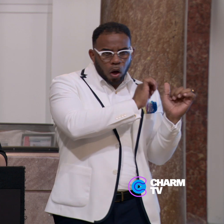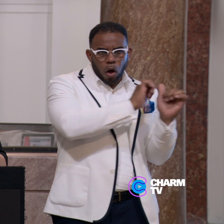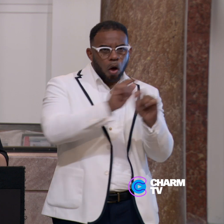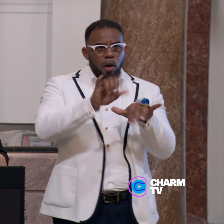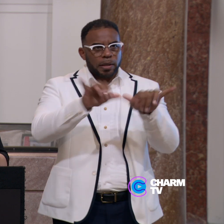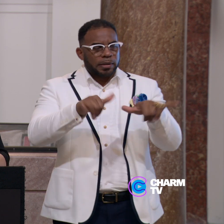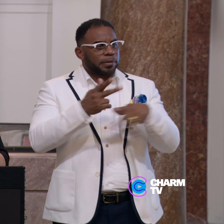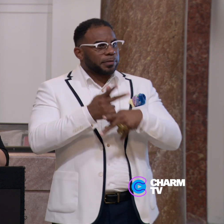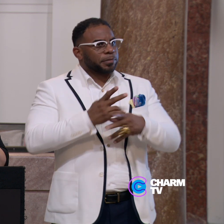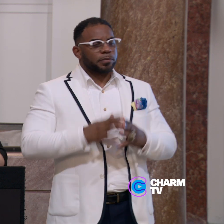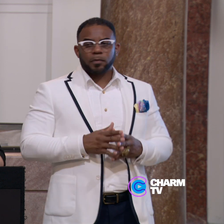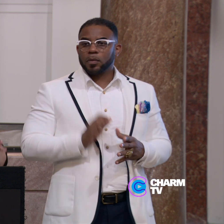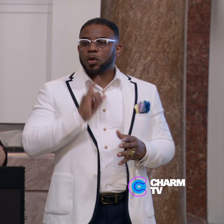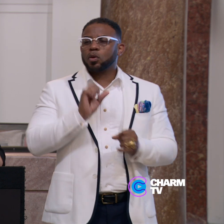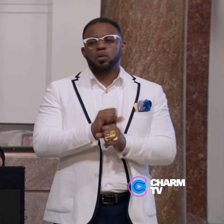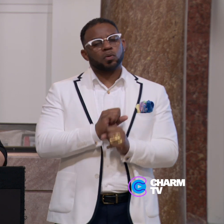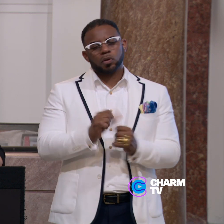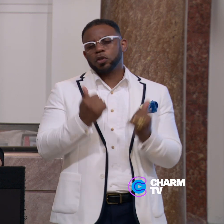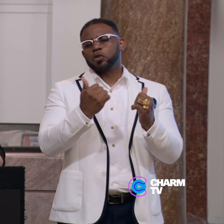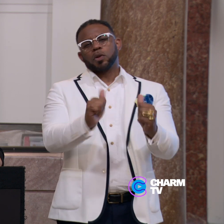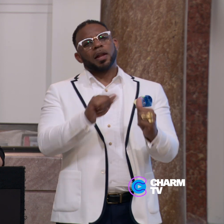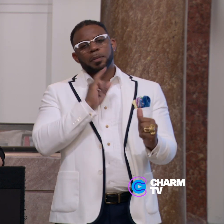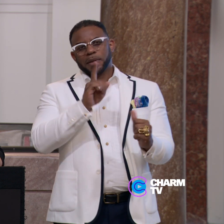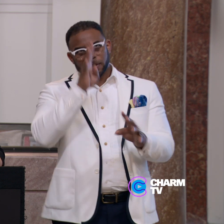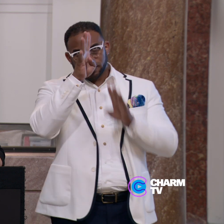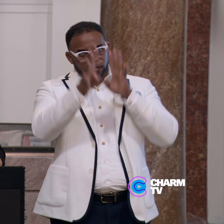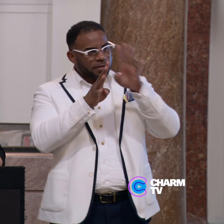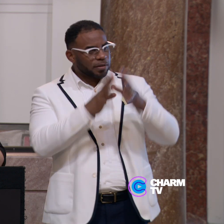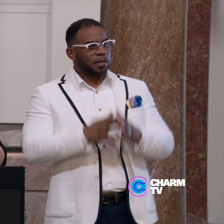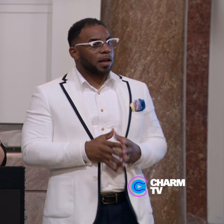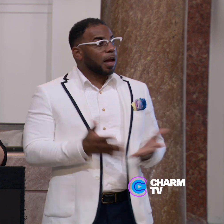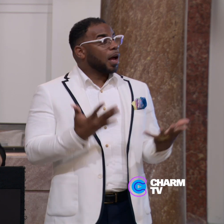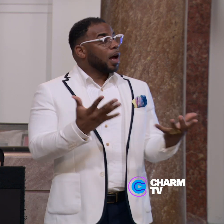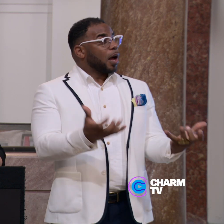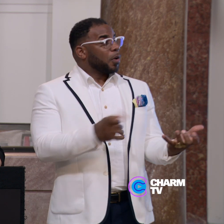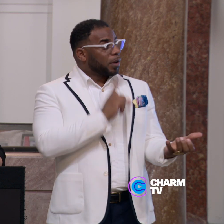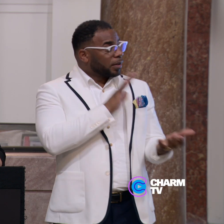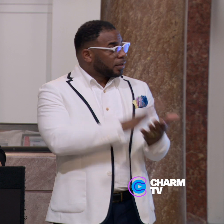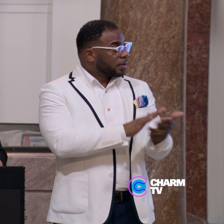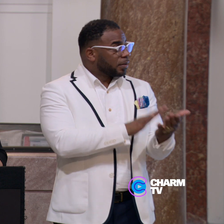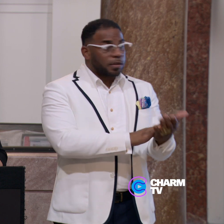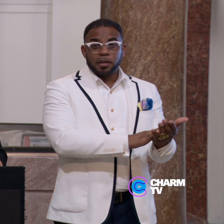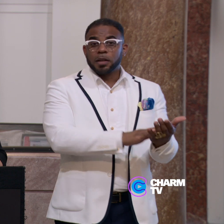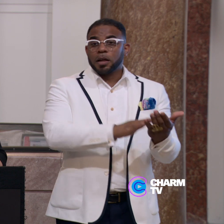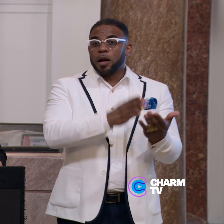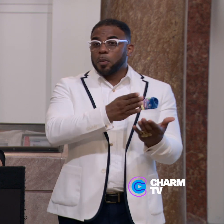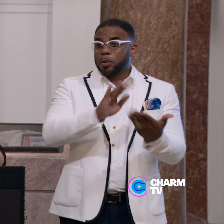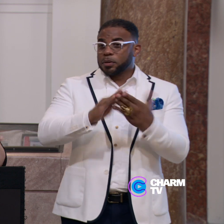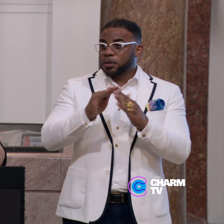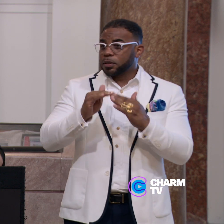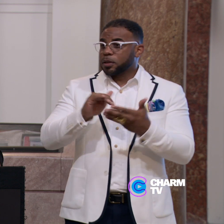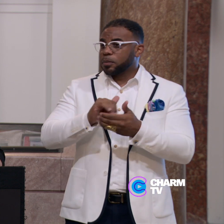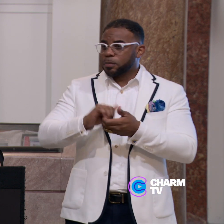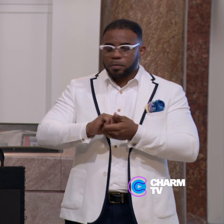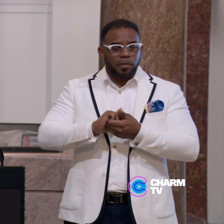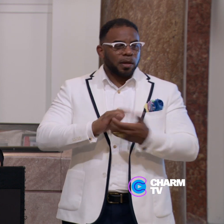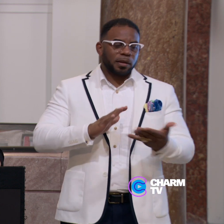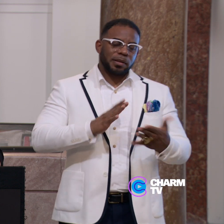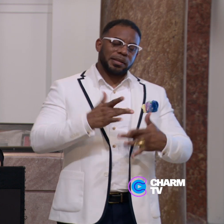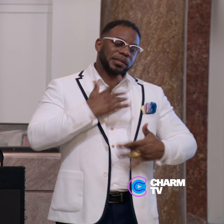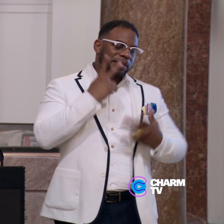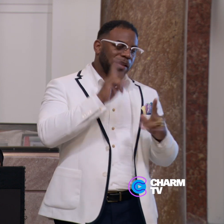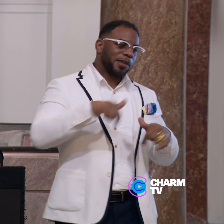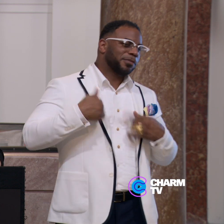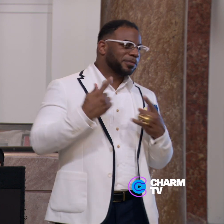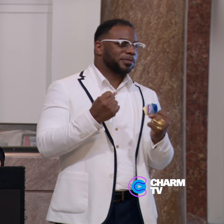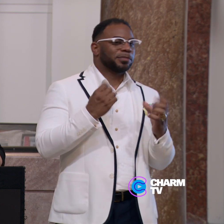systems of care. We are truly trying to be innovative. So I want to commend our Baltimore City partners. It's so exciting to see